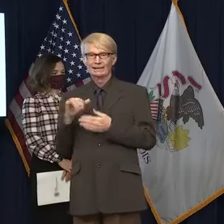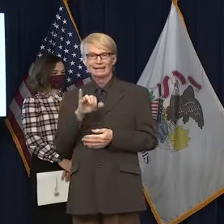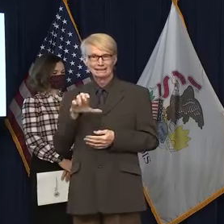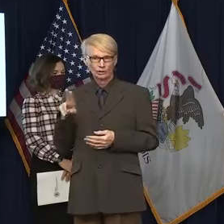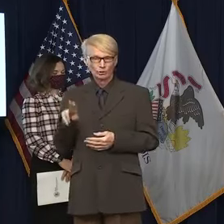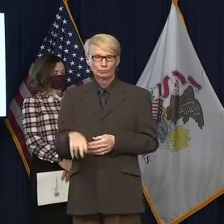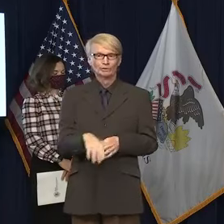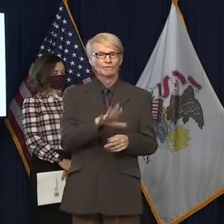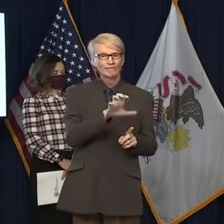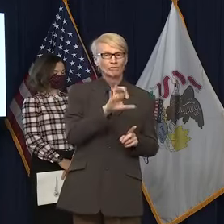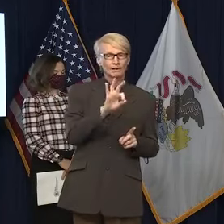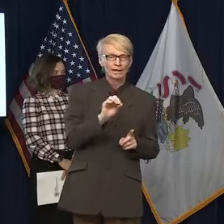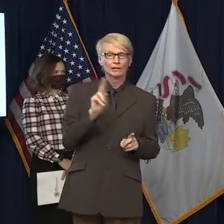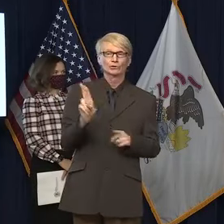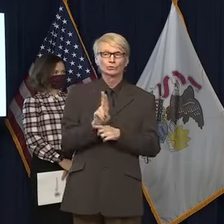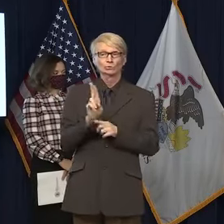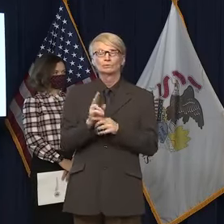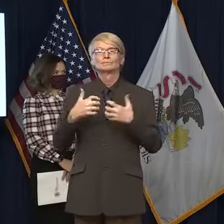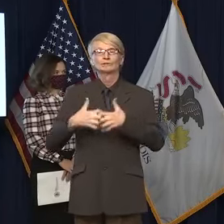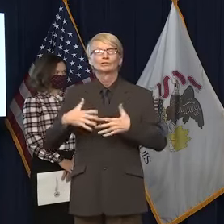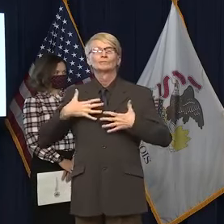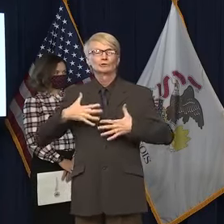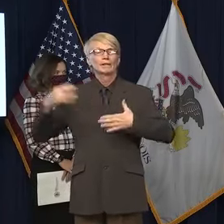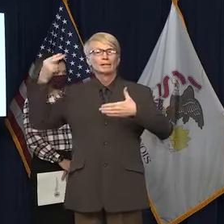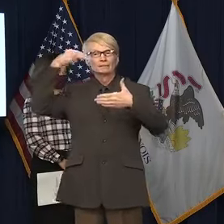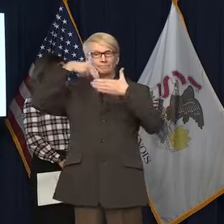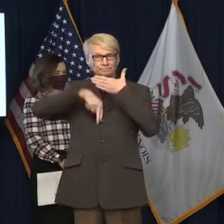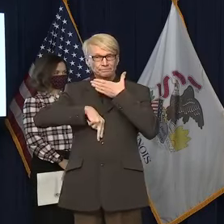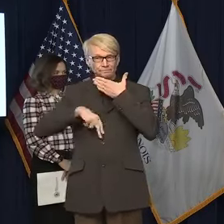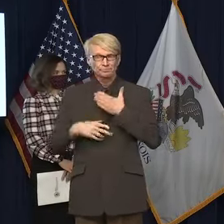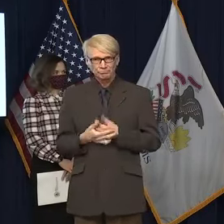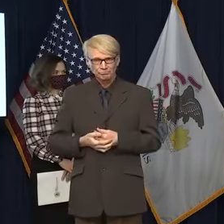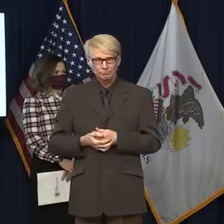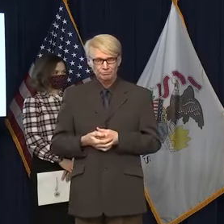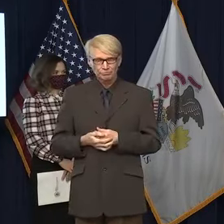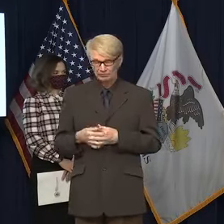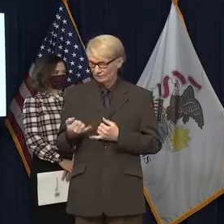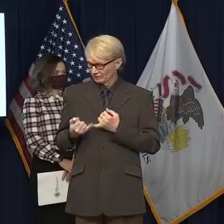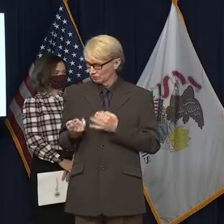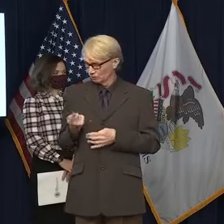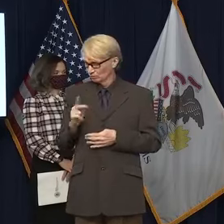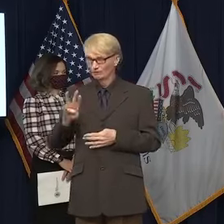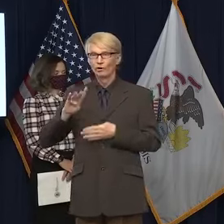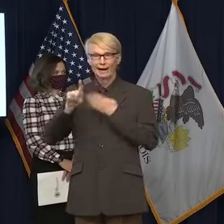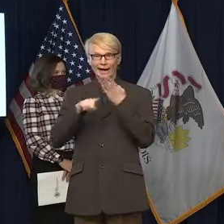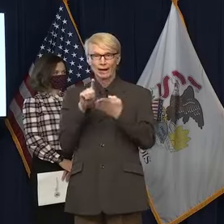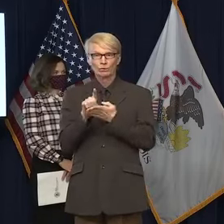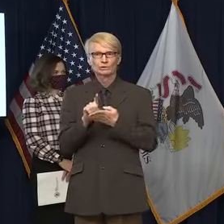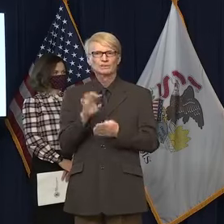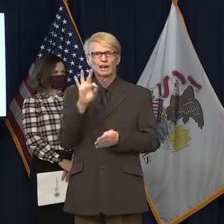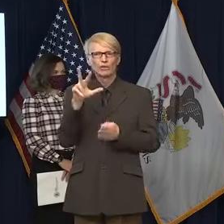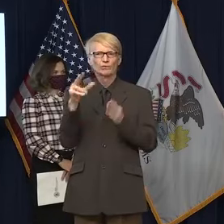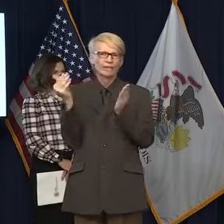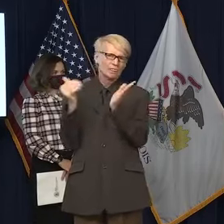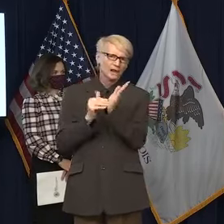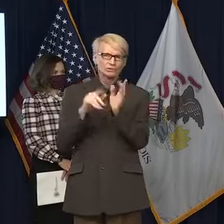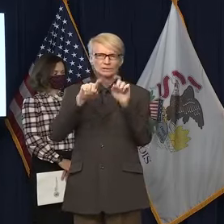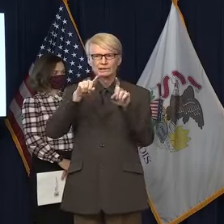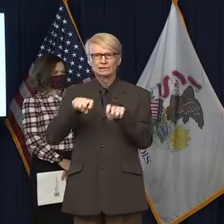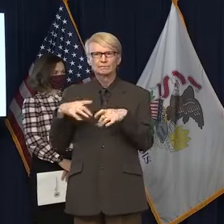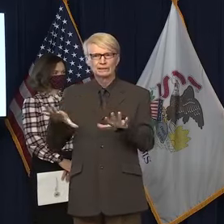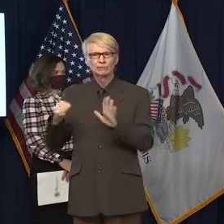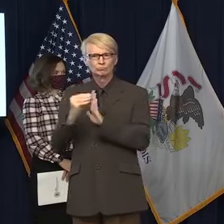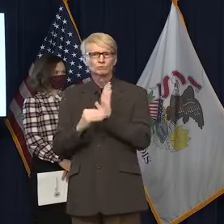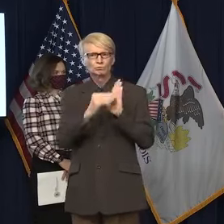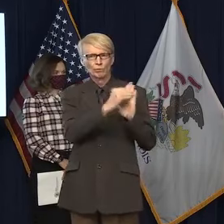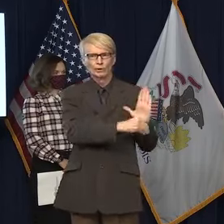590 were on ventilators. In the last 24 hours, more than 93,000 tests have been reported and